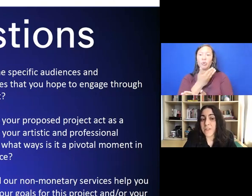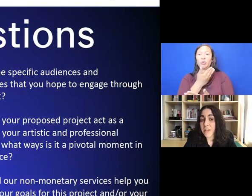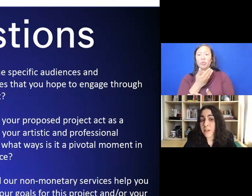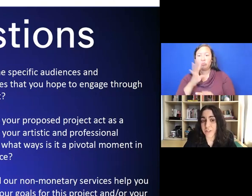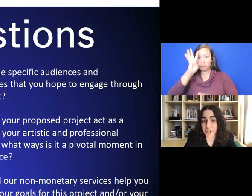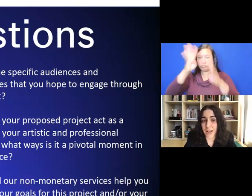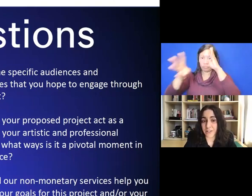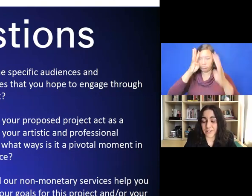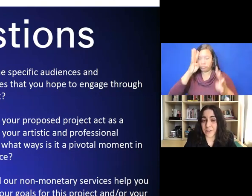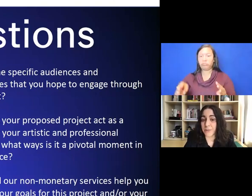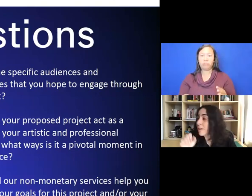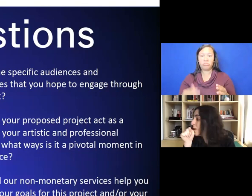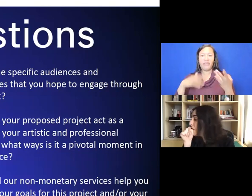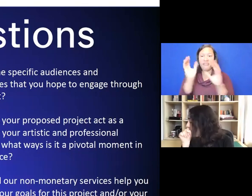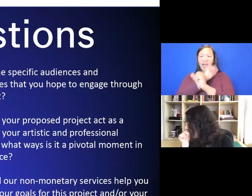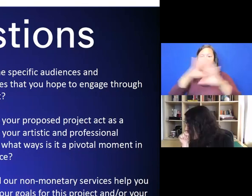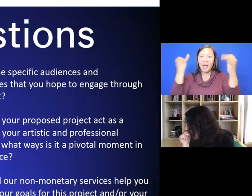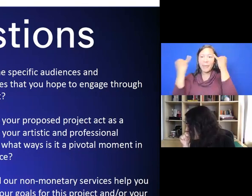The second question asks you